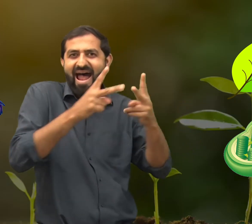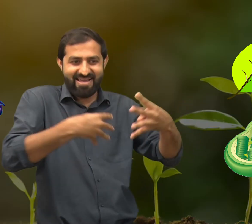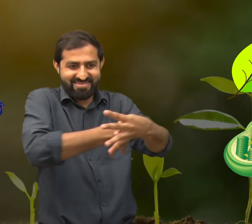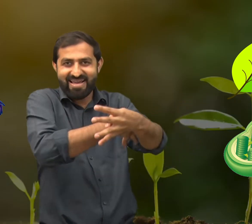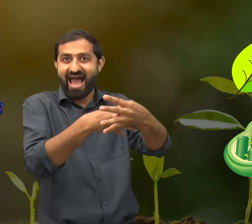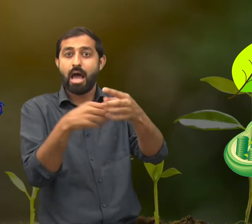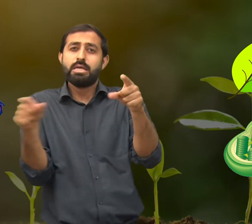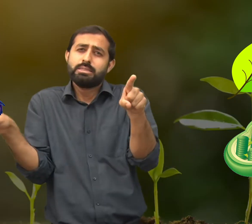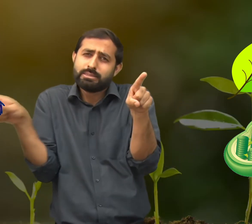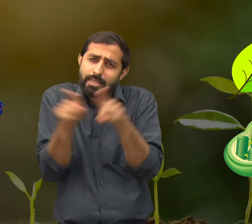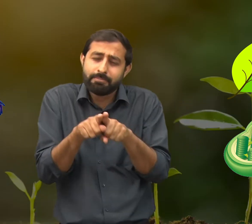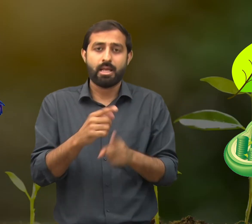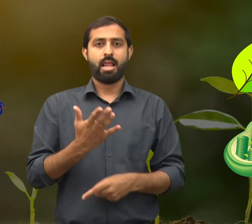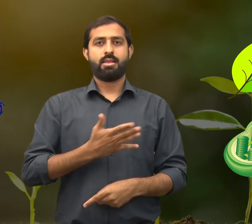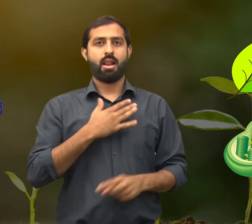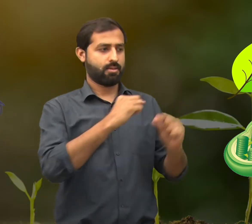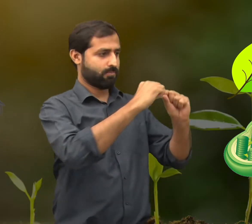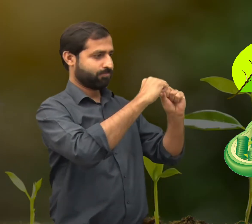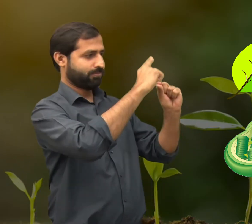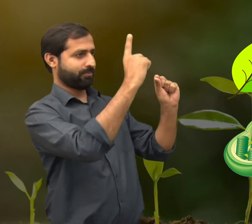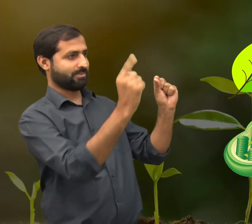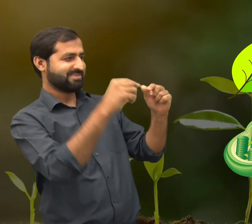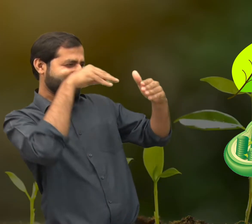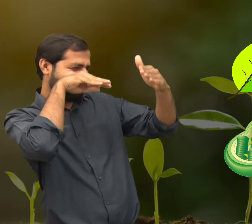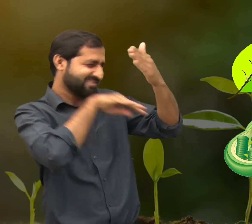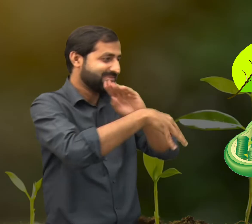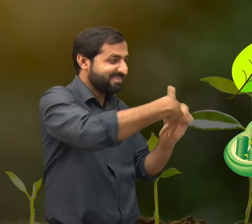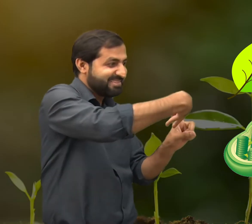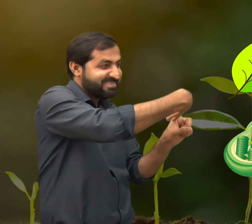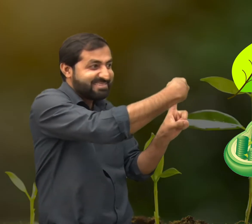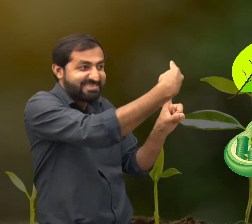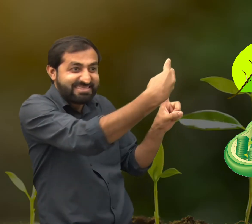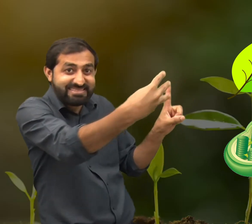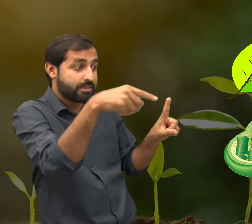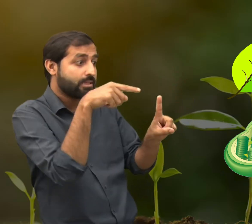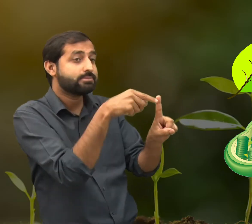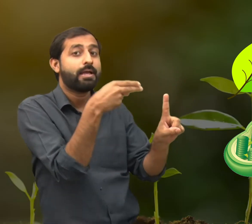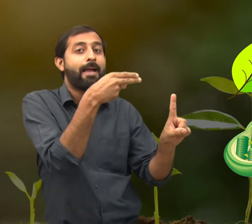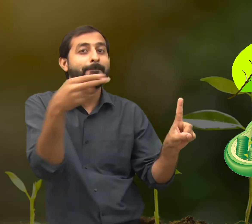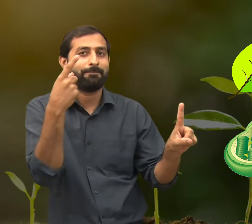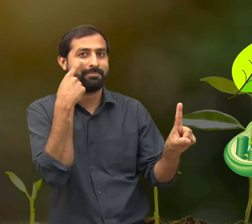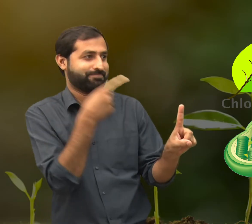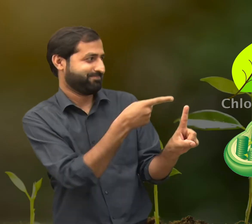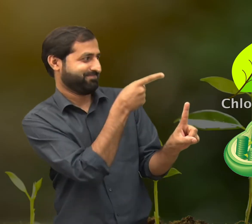Similarly, plants are also made up of cells. Leaf cells are made up of